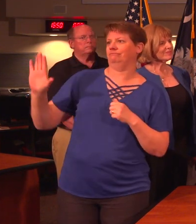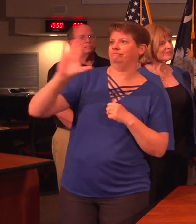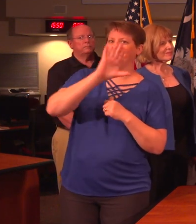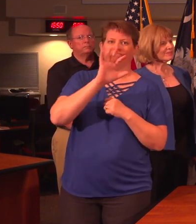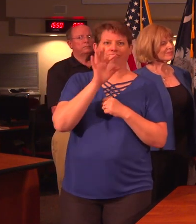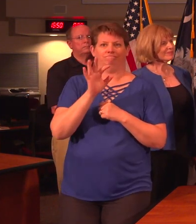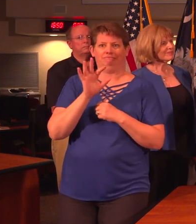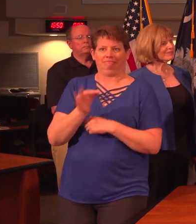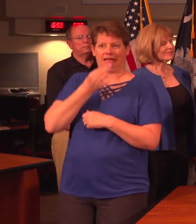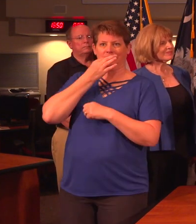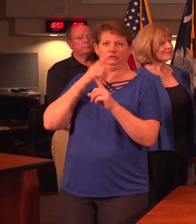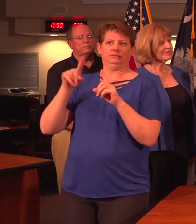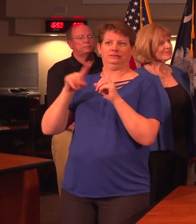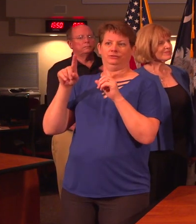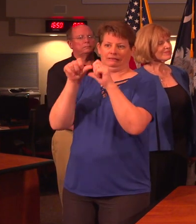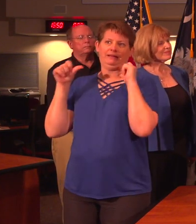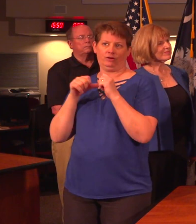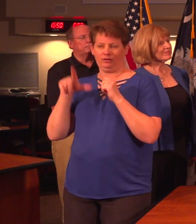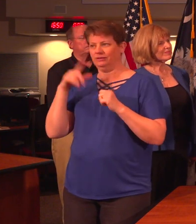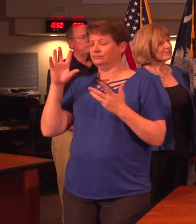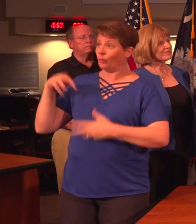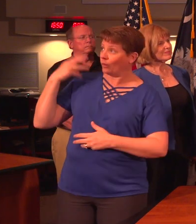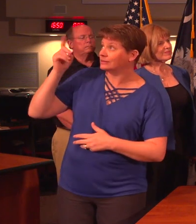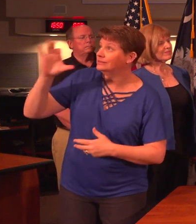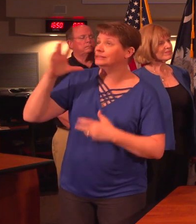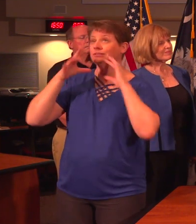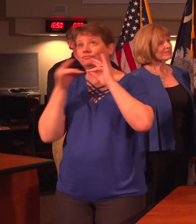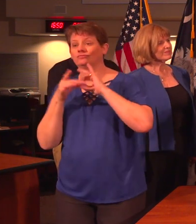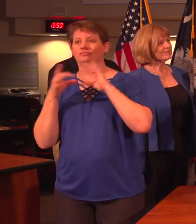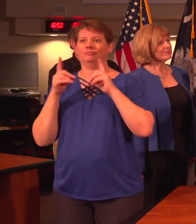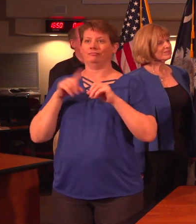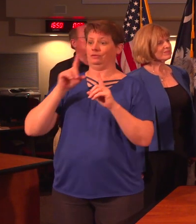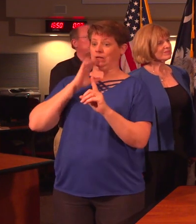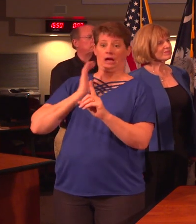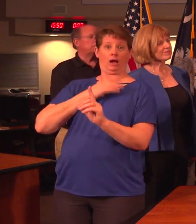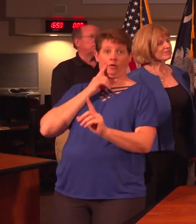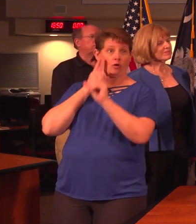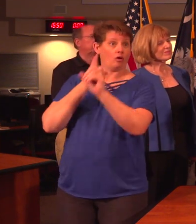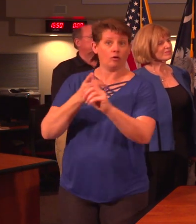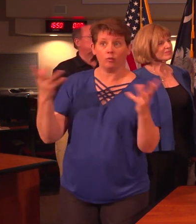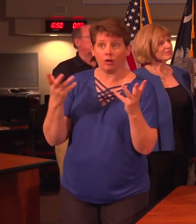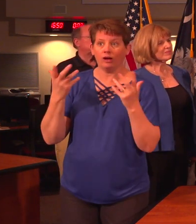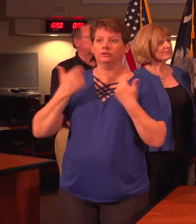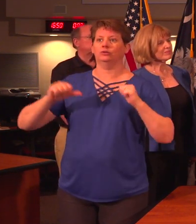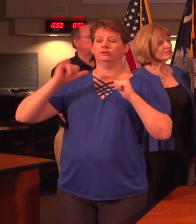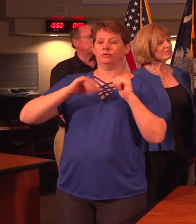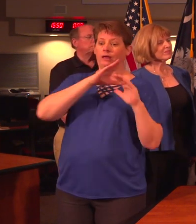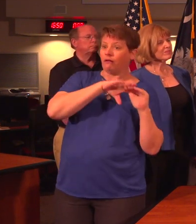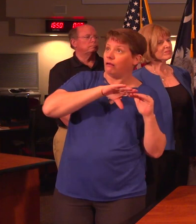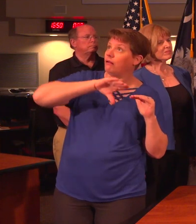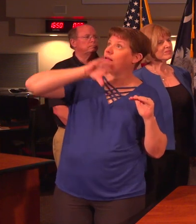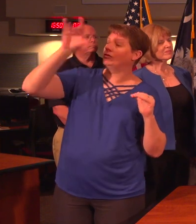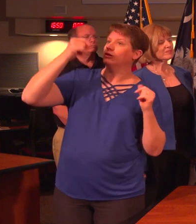in Washington and other places is our task is to try to, as they say, flatten the curve of